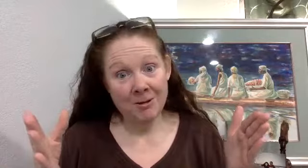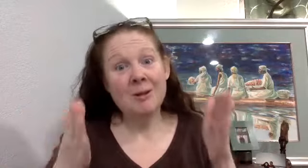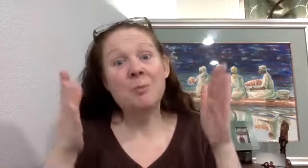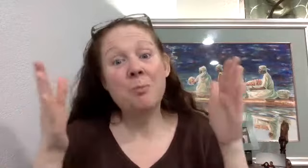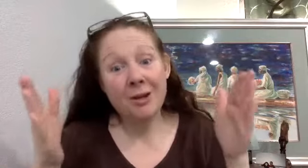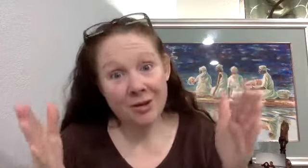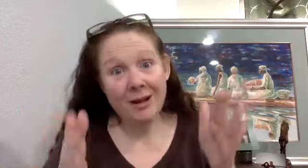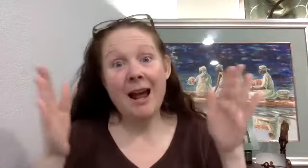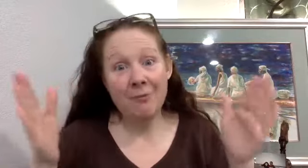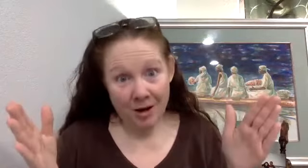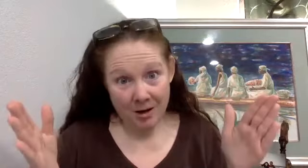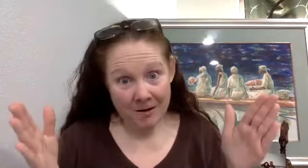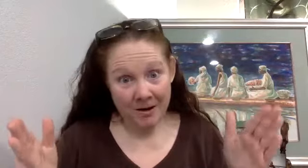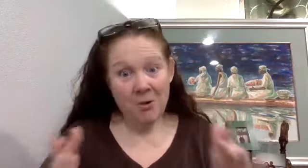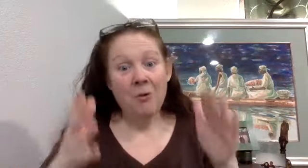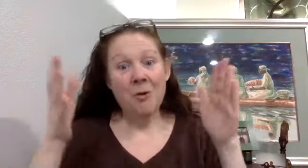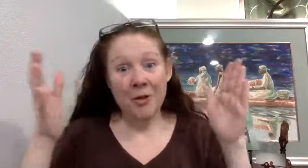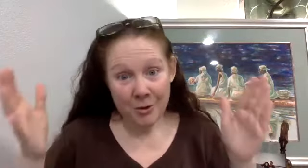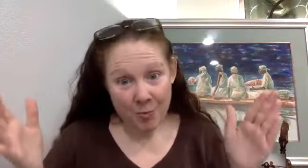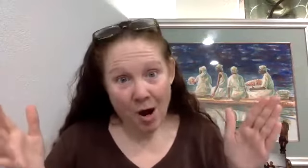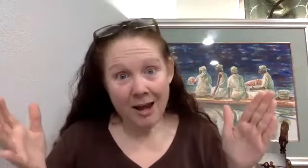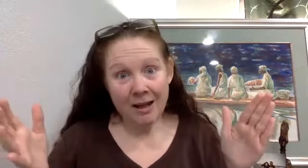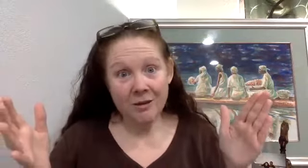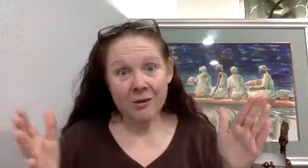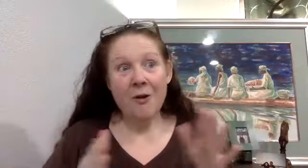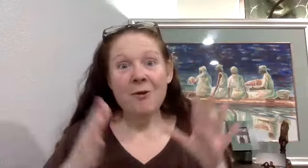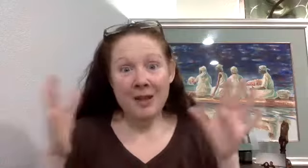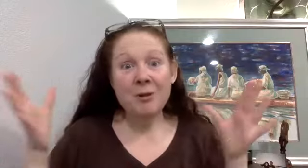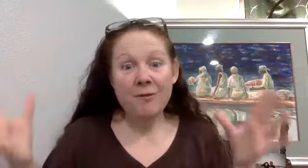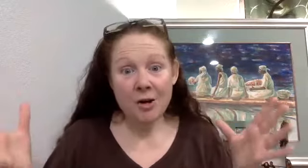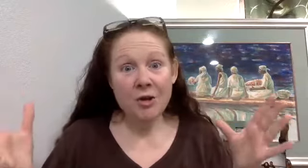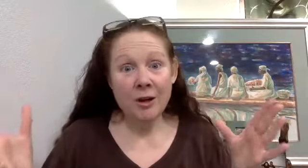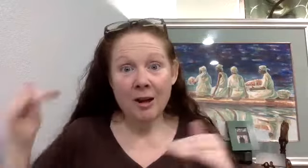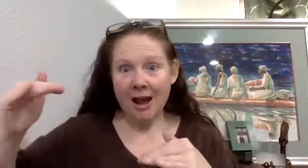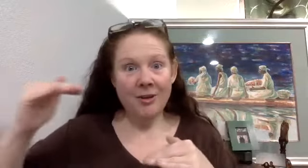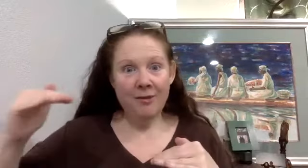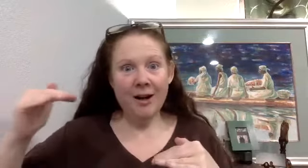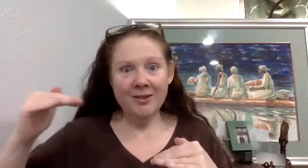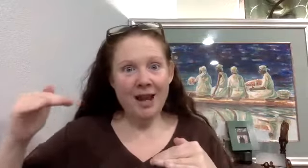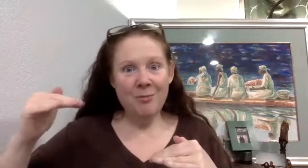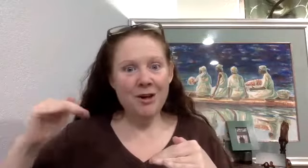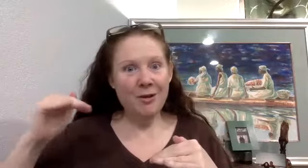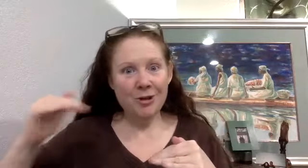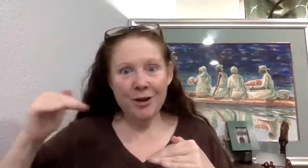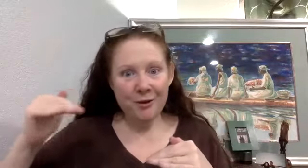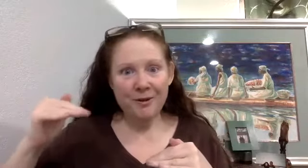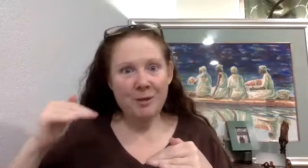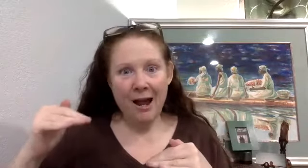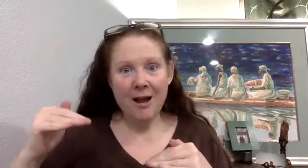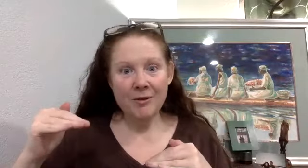especially in Africa, those bodies seem to function at the very same, you know, 250 pounds,